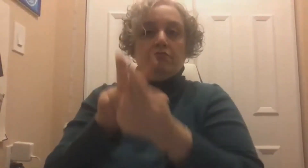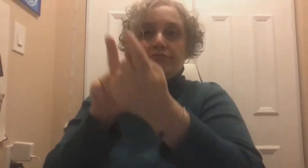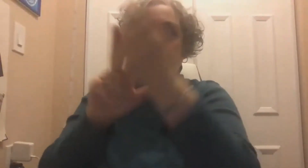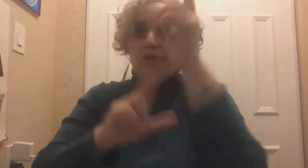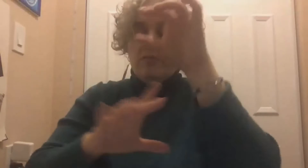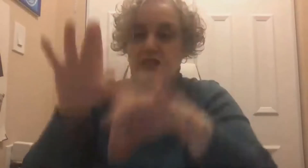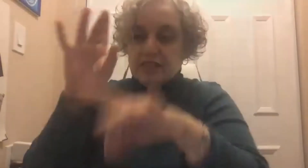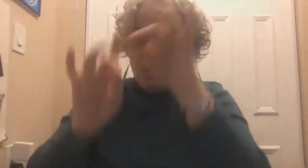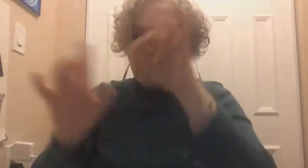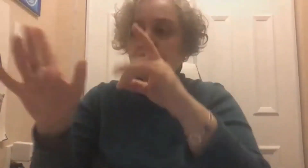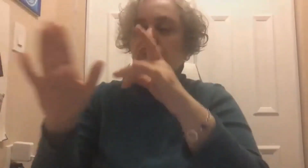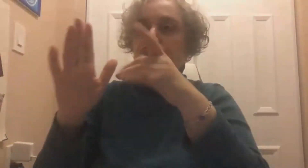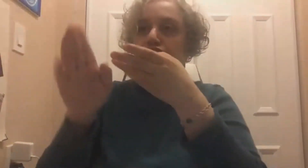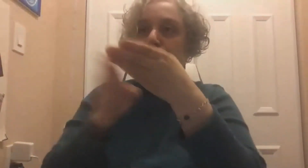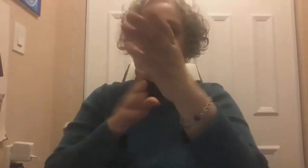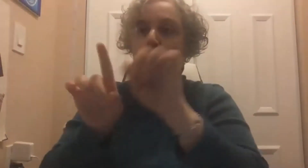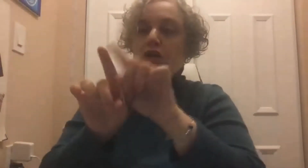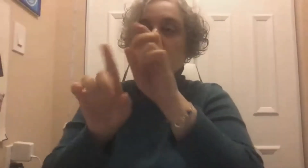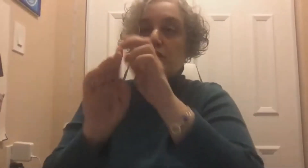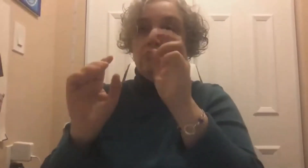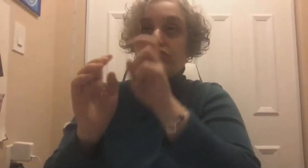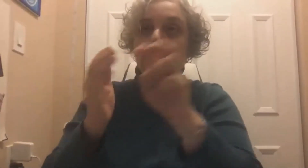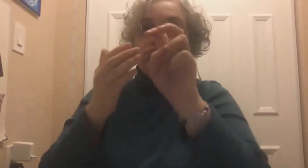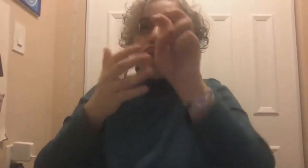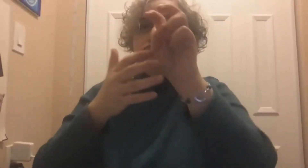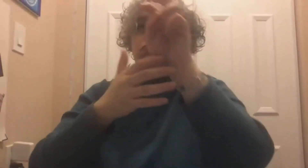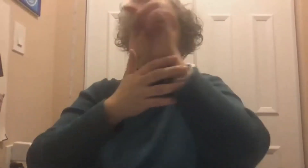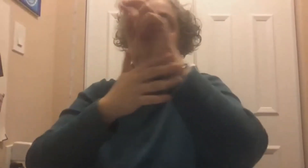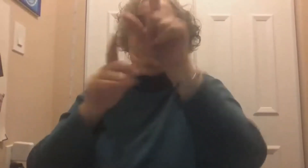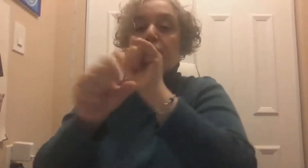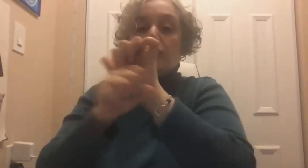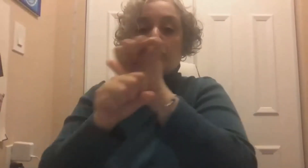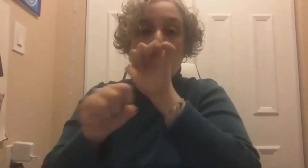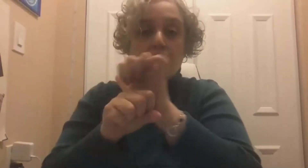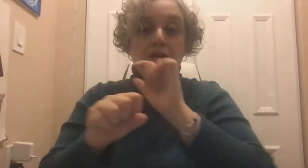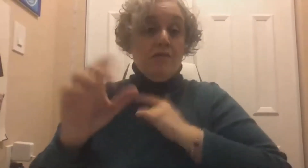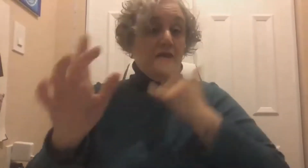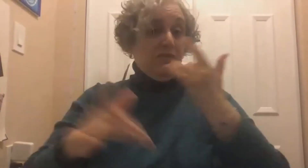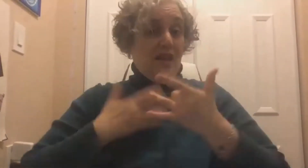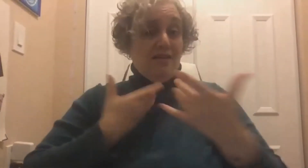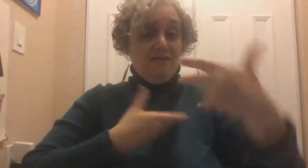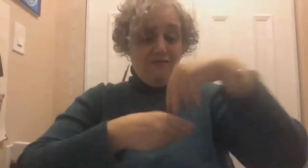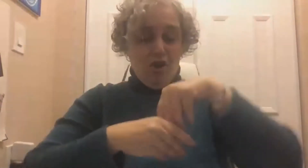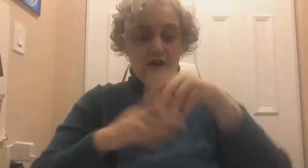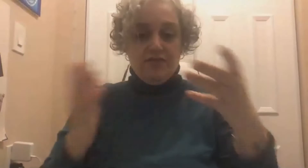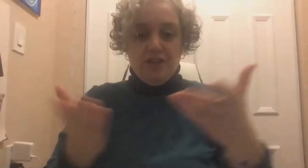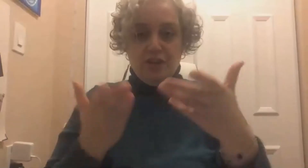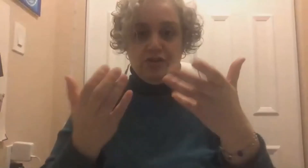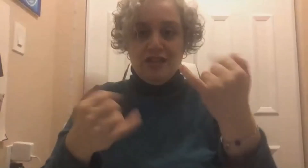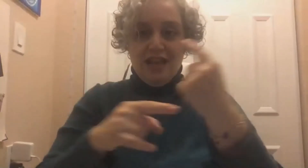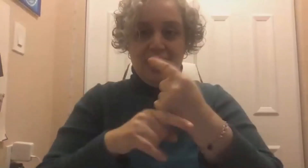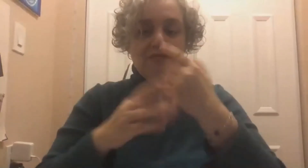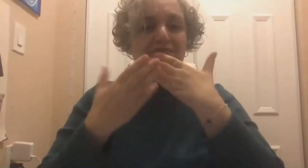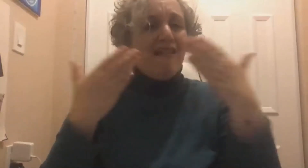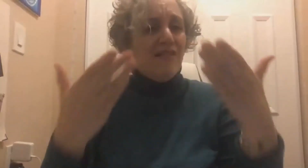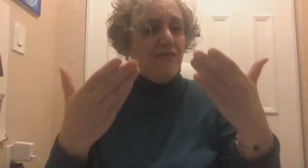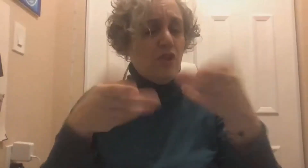all the way to career advancement. So excited to be here with you all today and thanks for the opportunity.